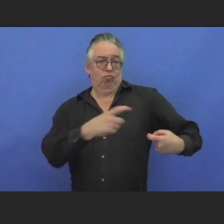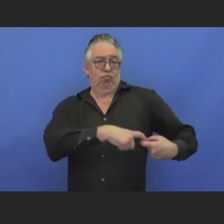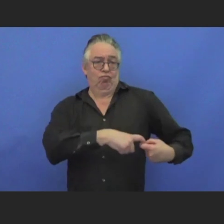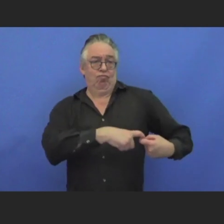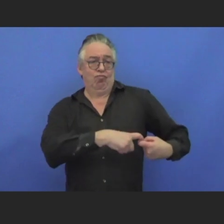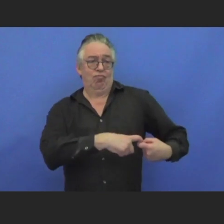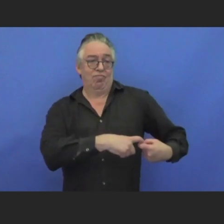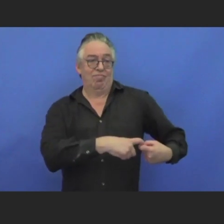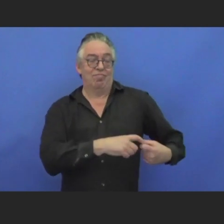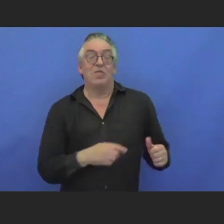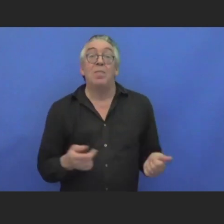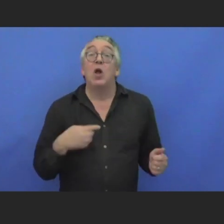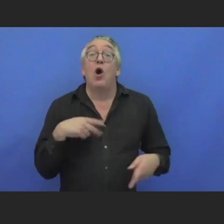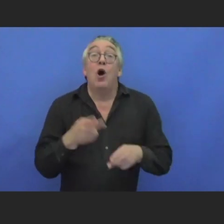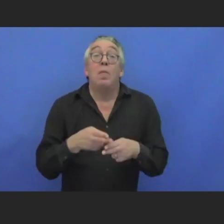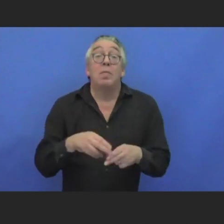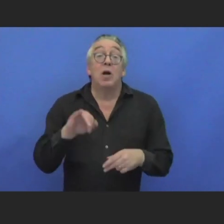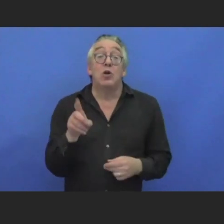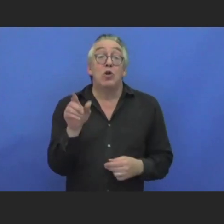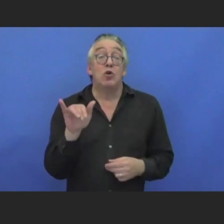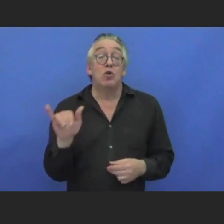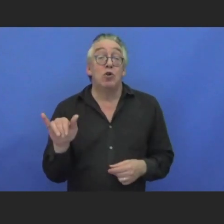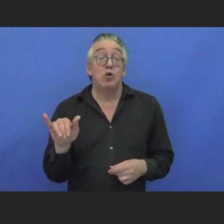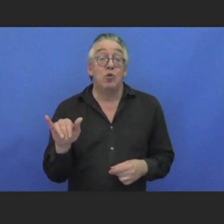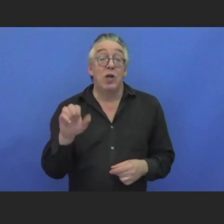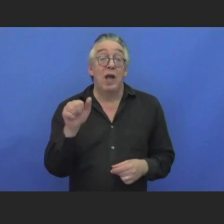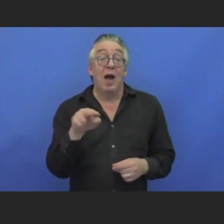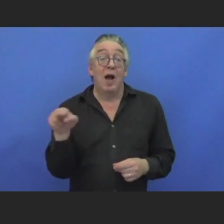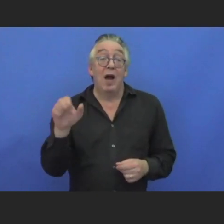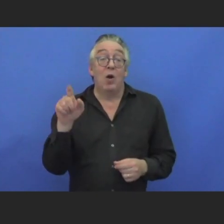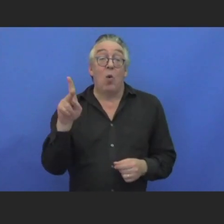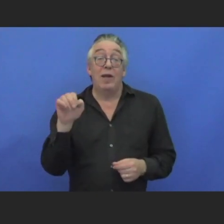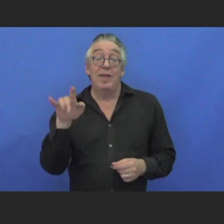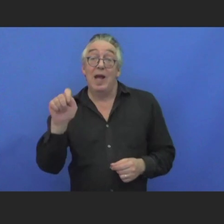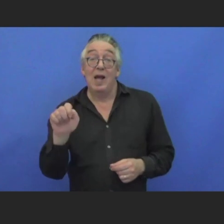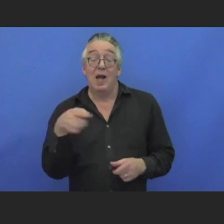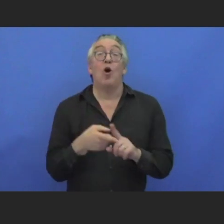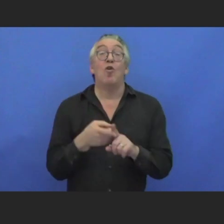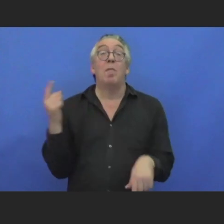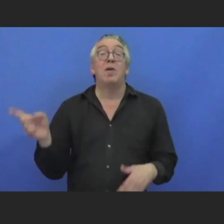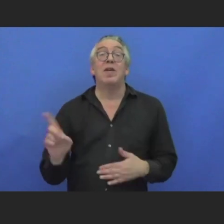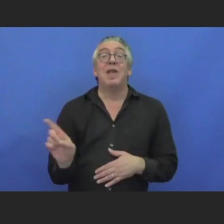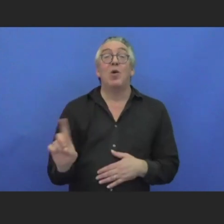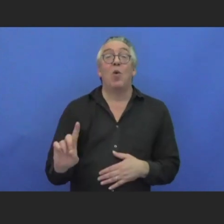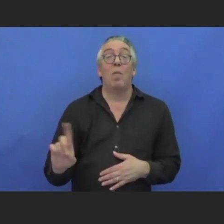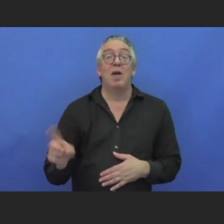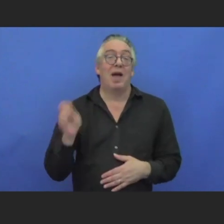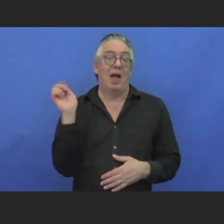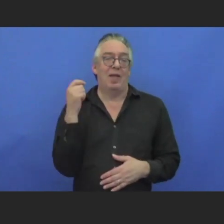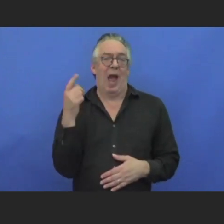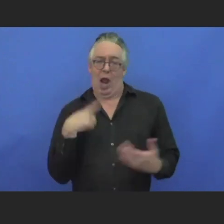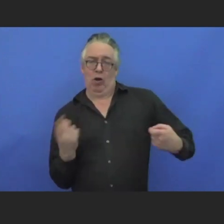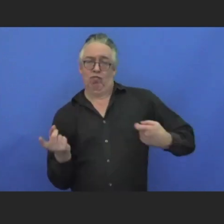Sorry, my name is Judy Okita. I come from Nairobi, Kenya. I will just continue from where my colleagues have left.